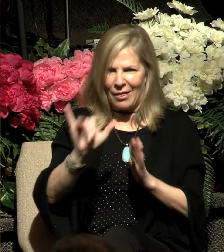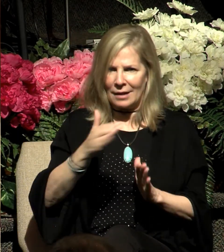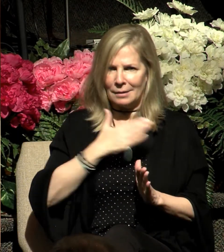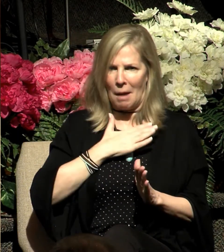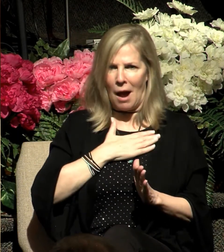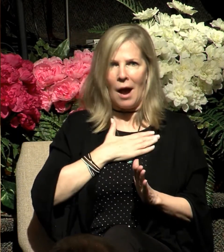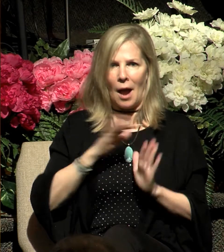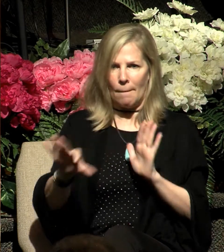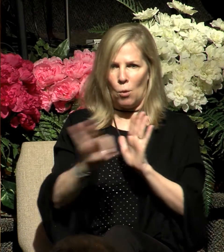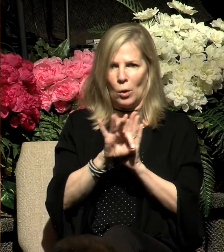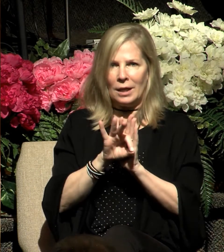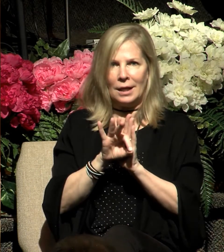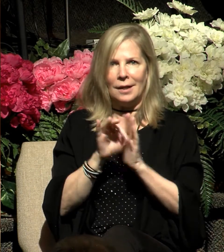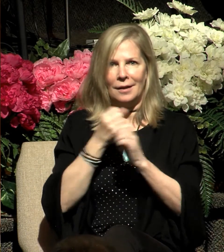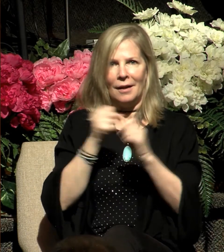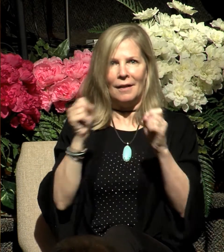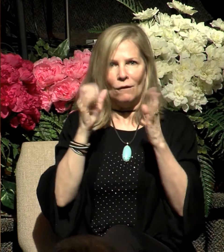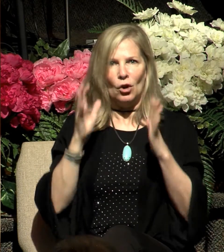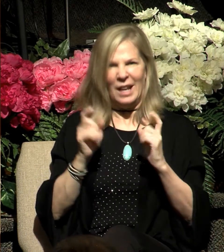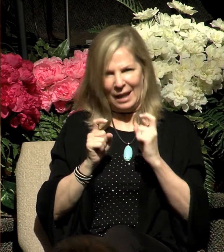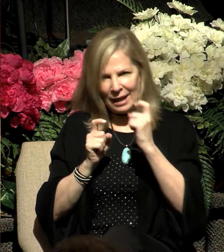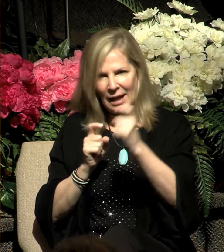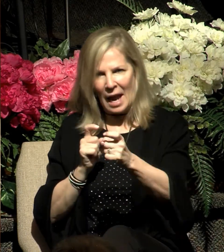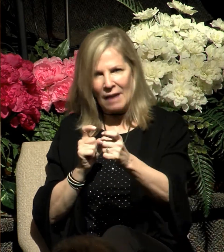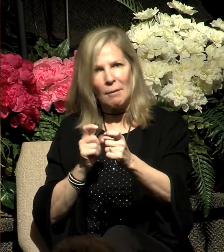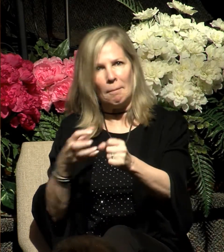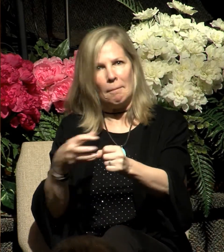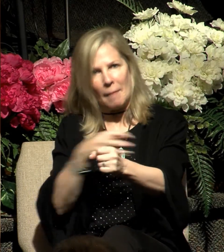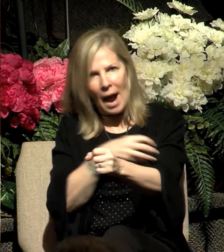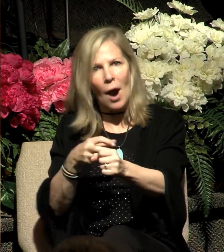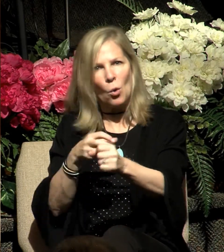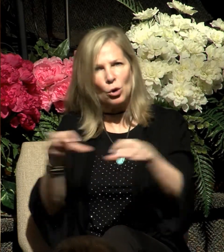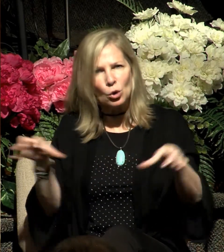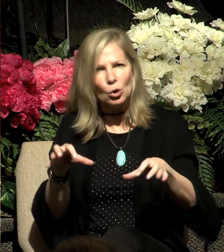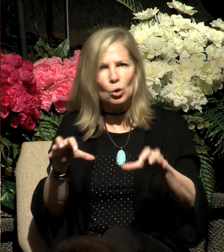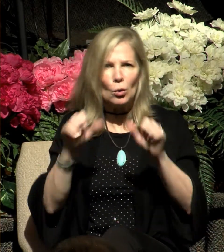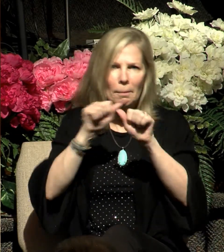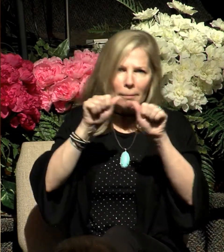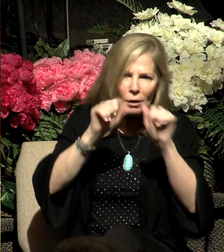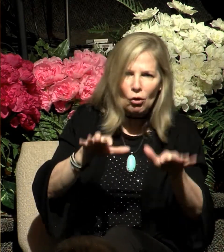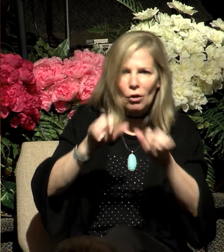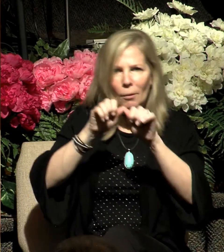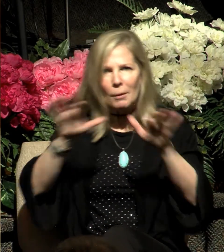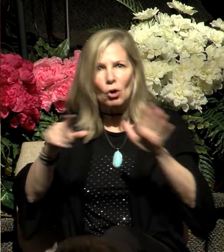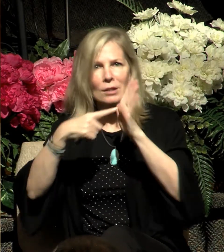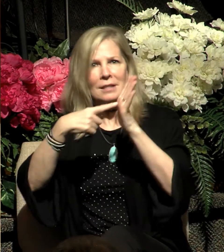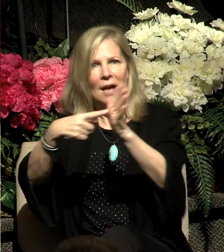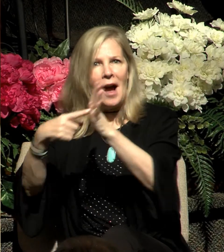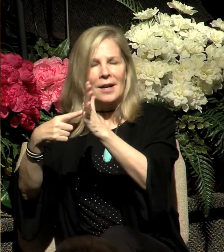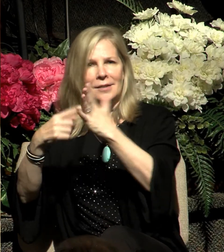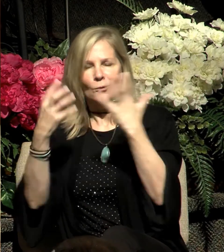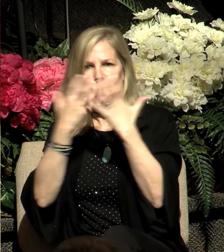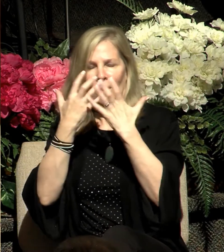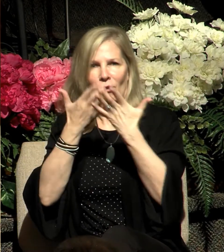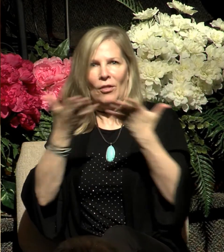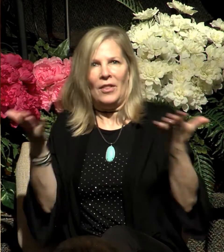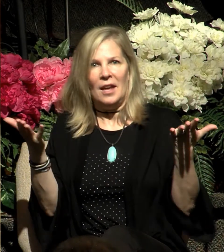perform signs and wonders, they still rejected him. This man, he says, this led them out